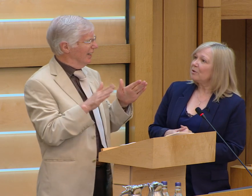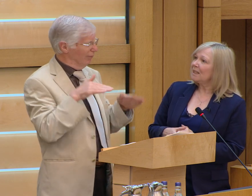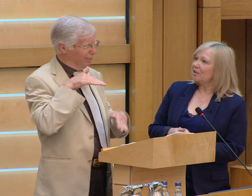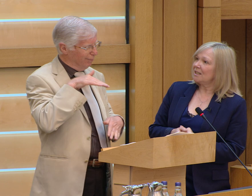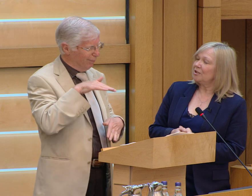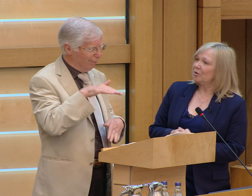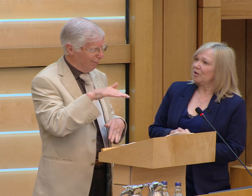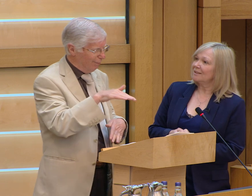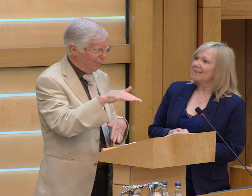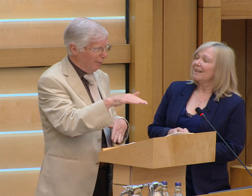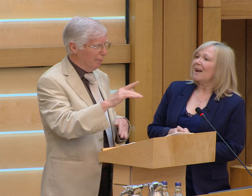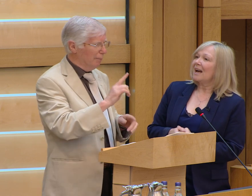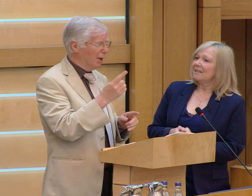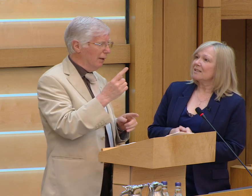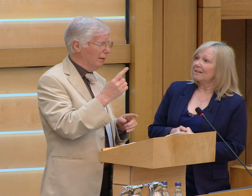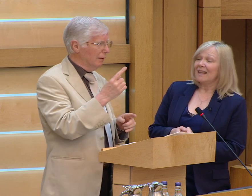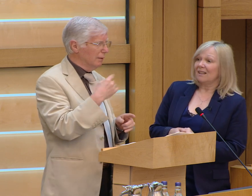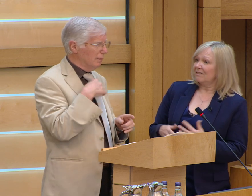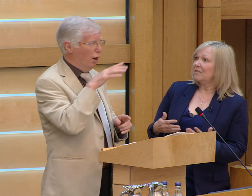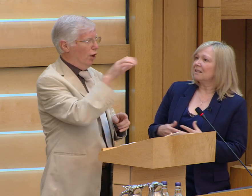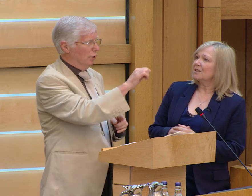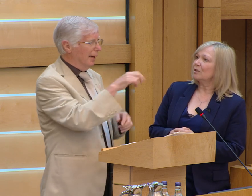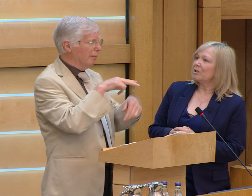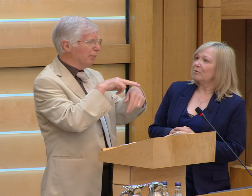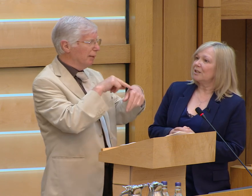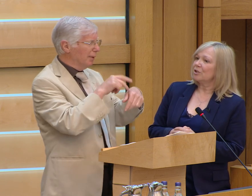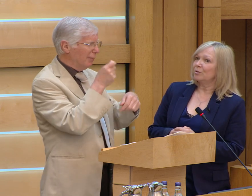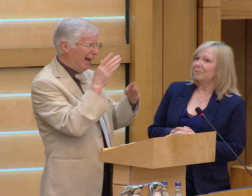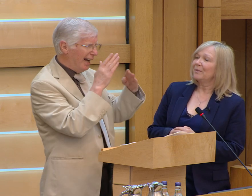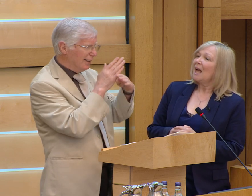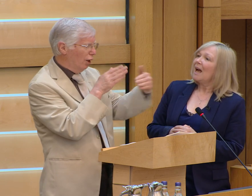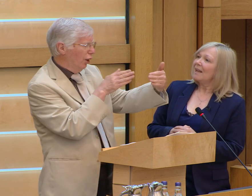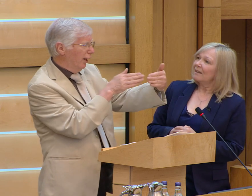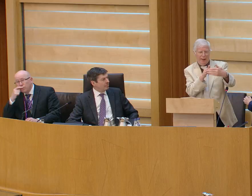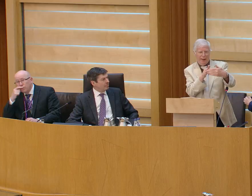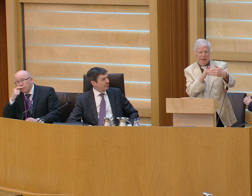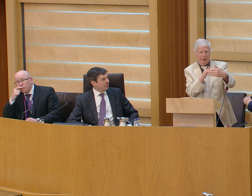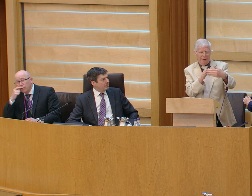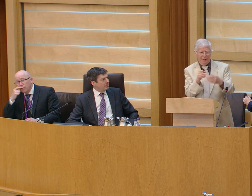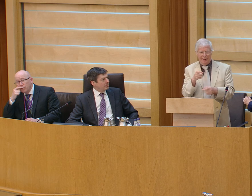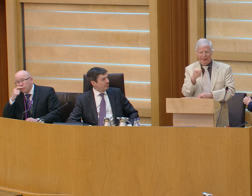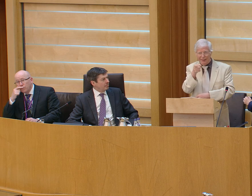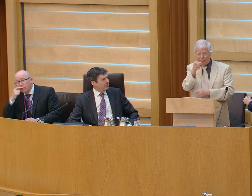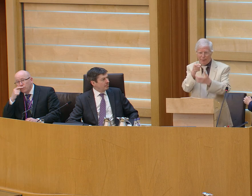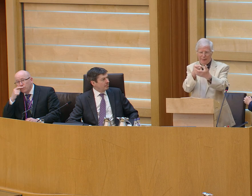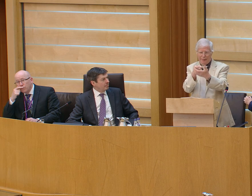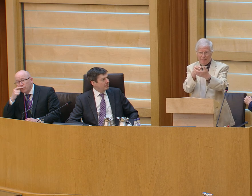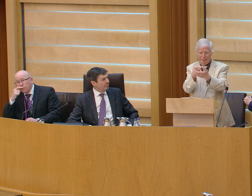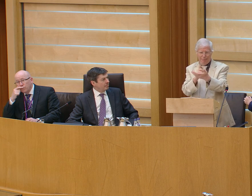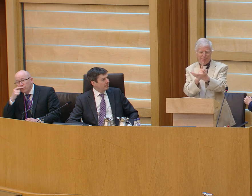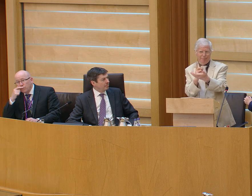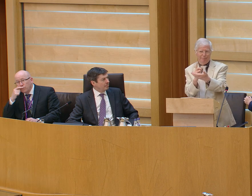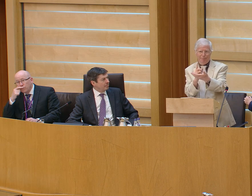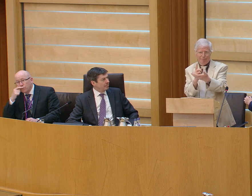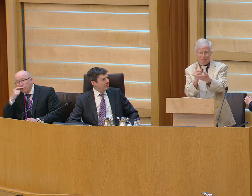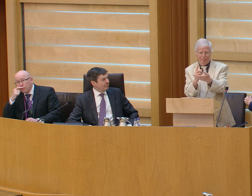down so I put the gears into neutral and let the vehicle slow down on its own and further down the road I saw just